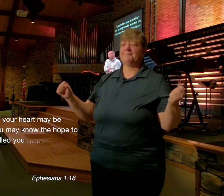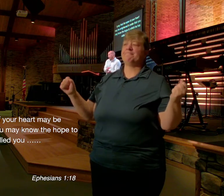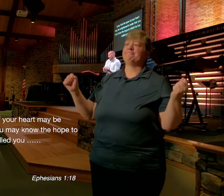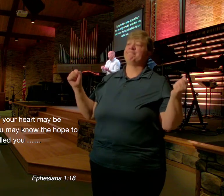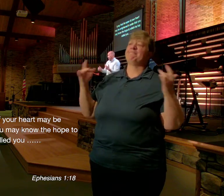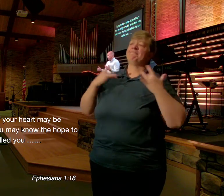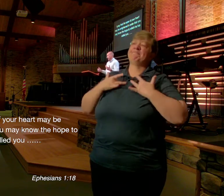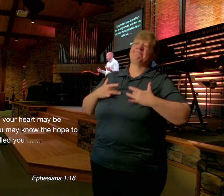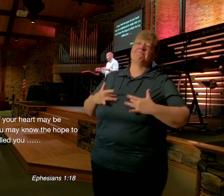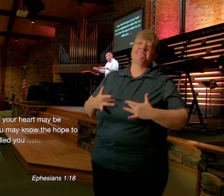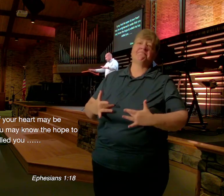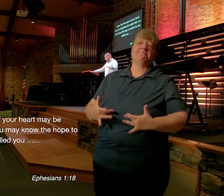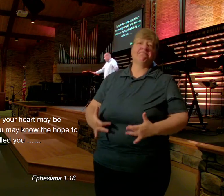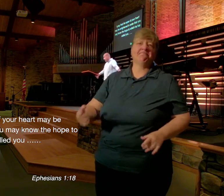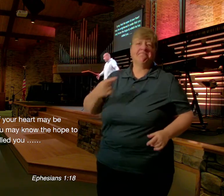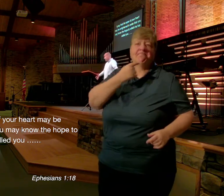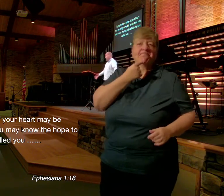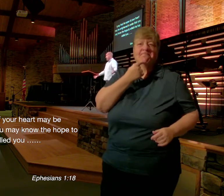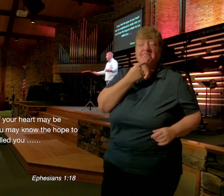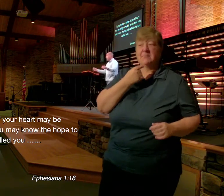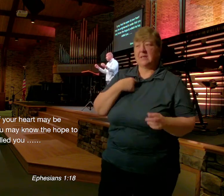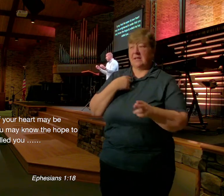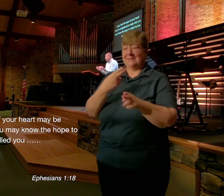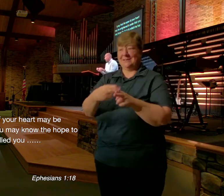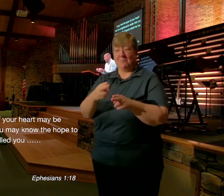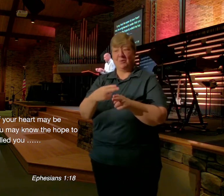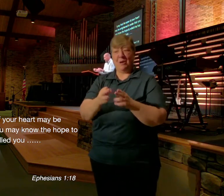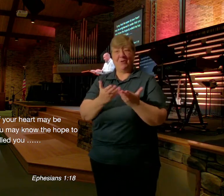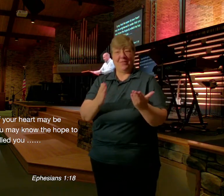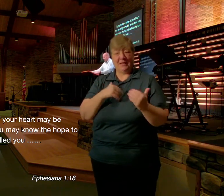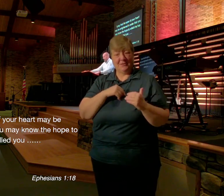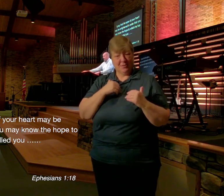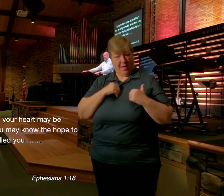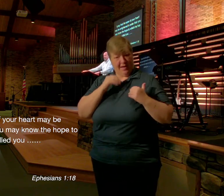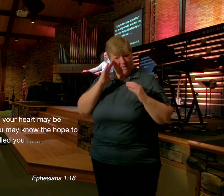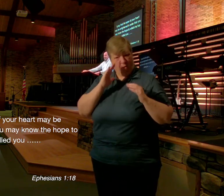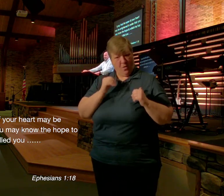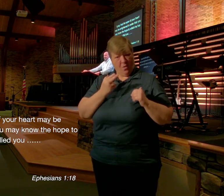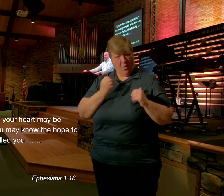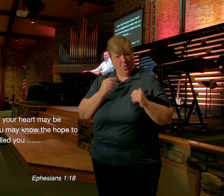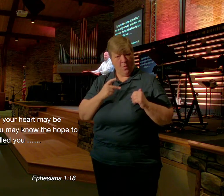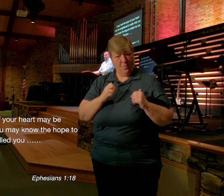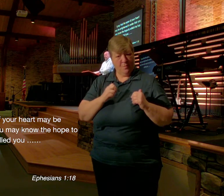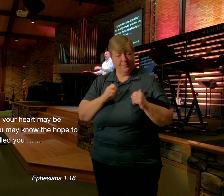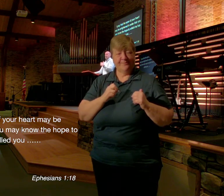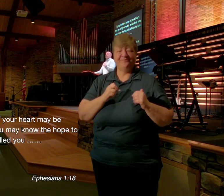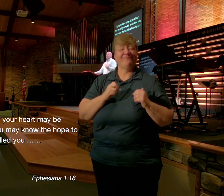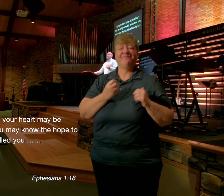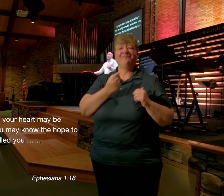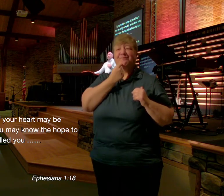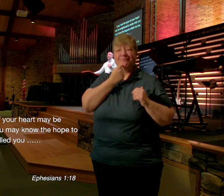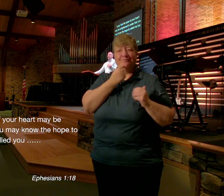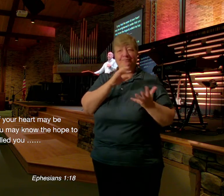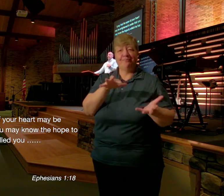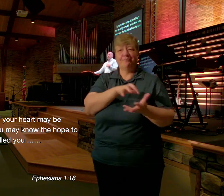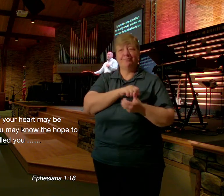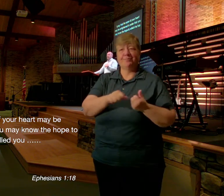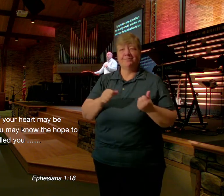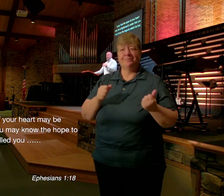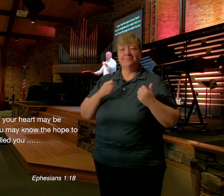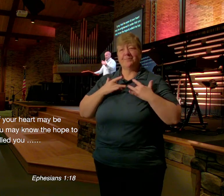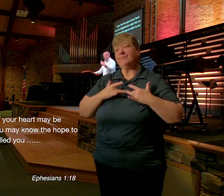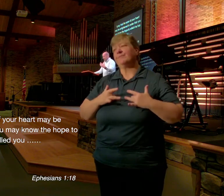time Before our Hope gets Dashed Now we Usually think Of hope In things